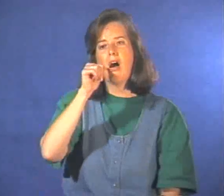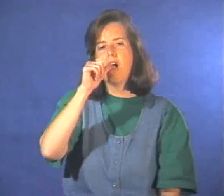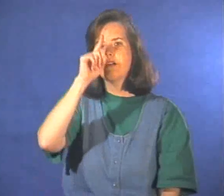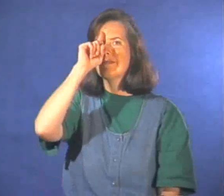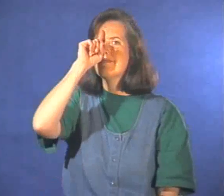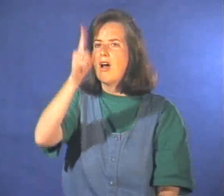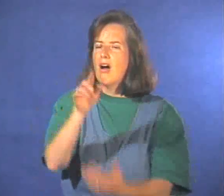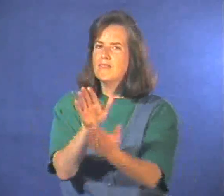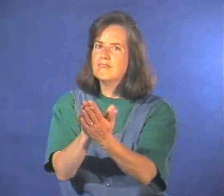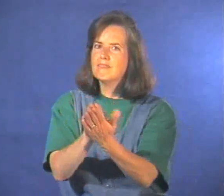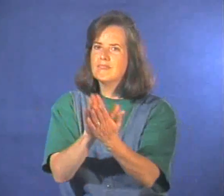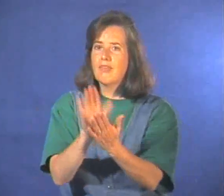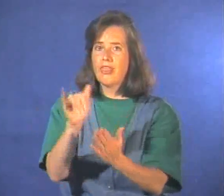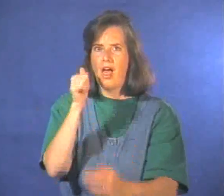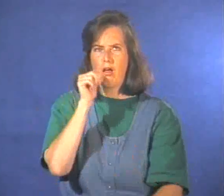This girl was smart.